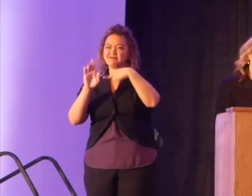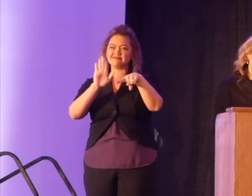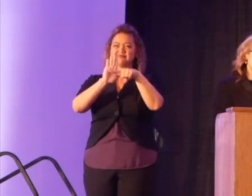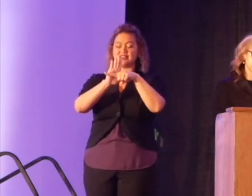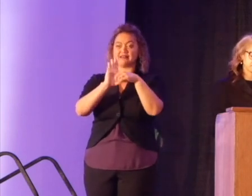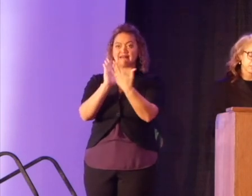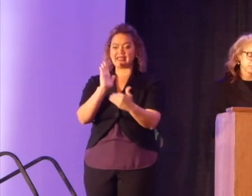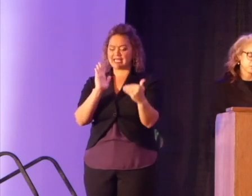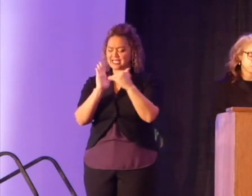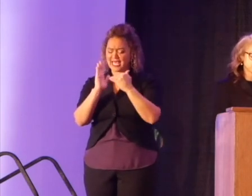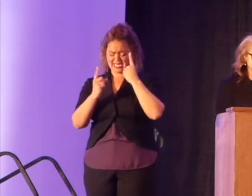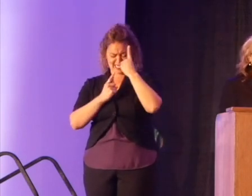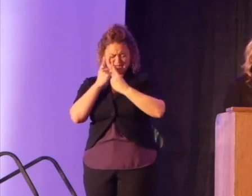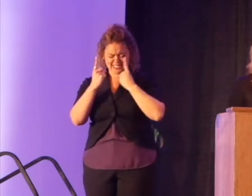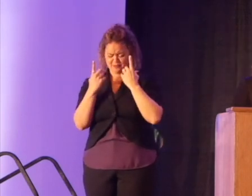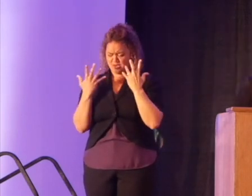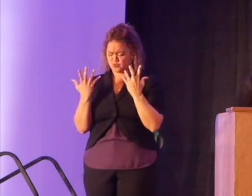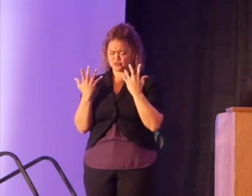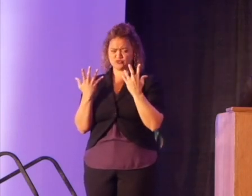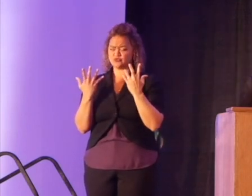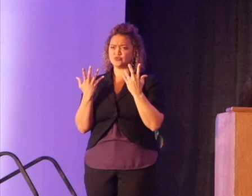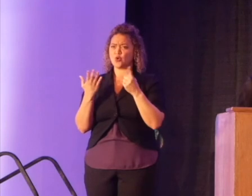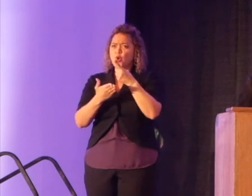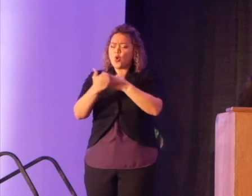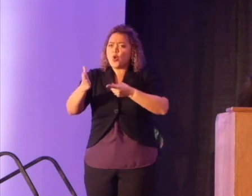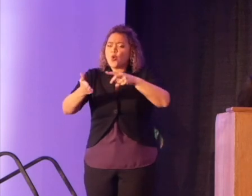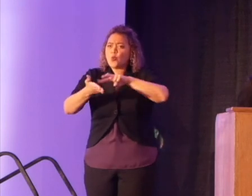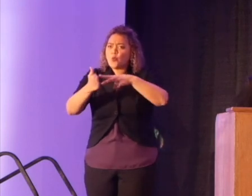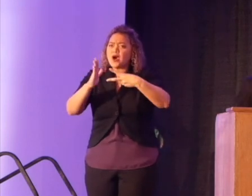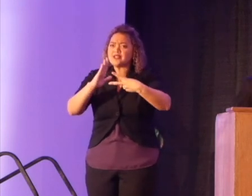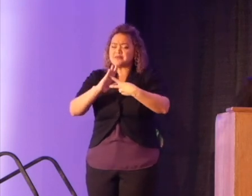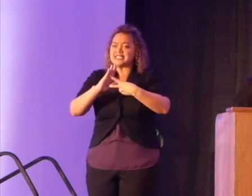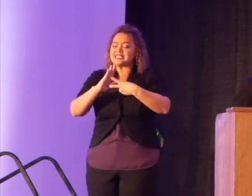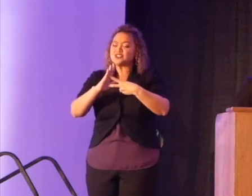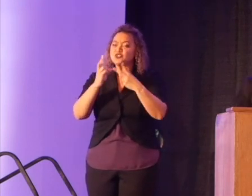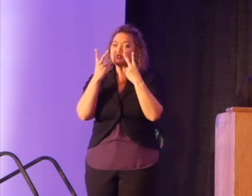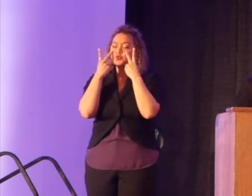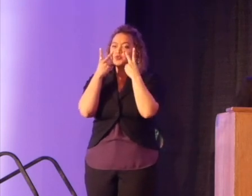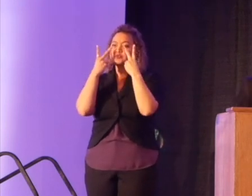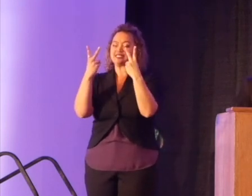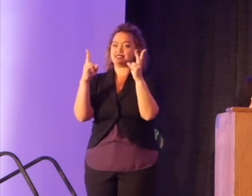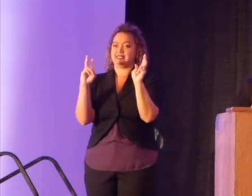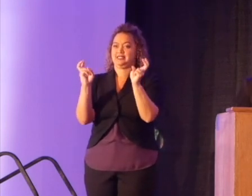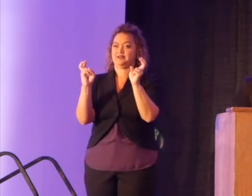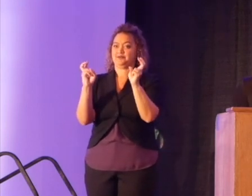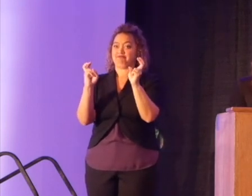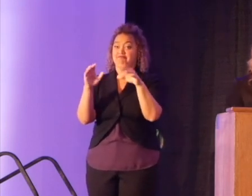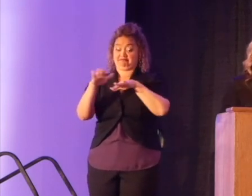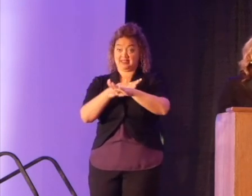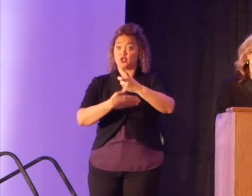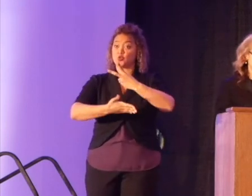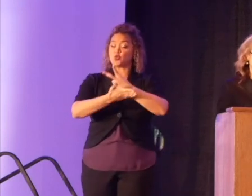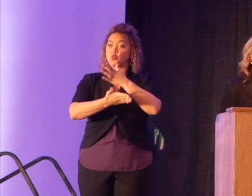I am again considering this notion of what it means to see. As I entered graduate